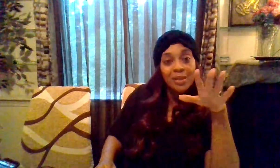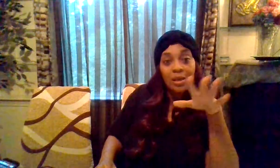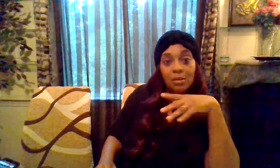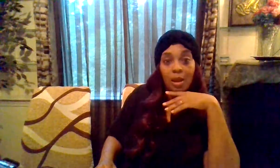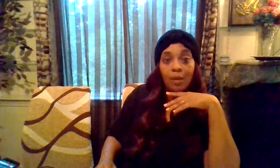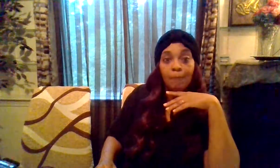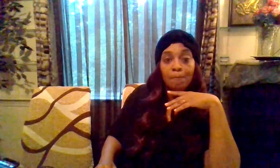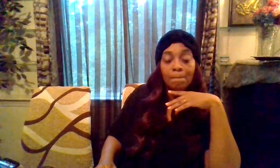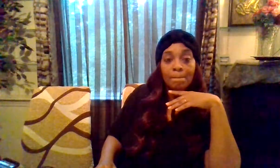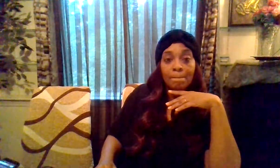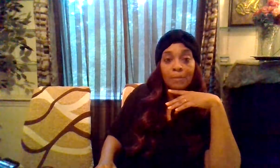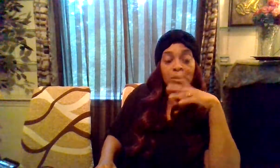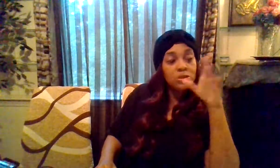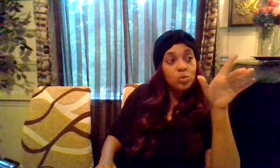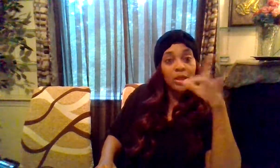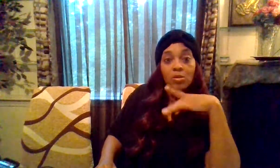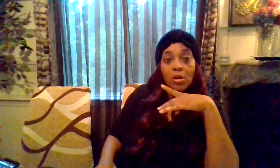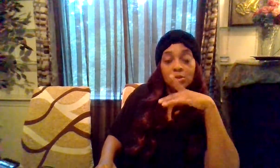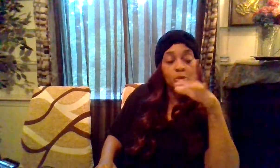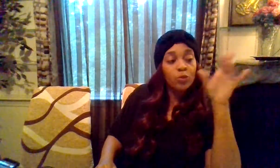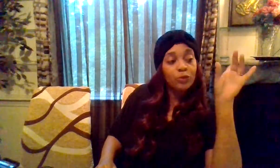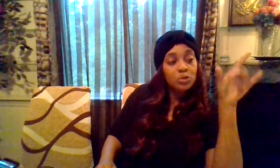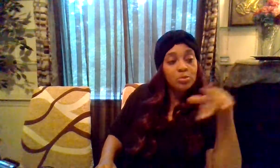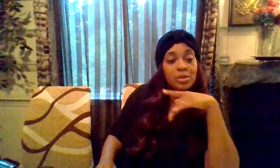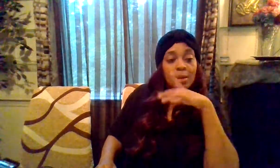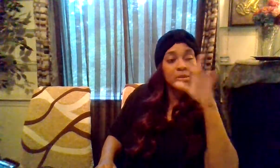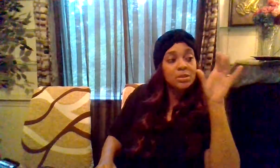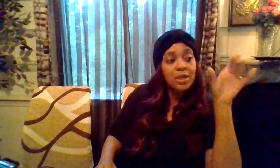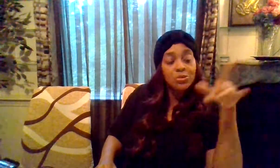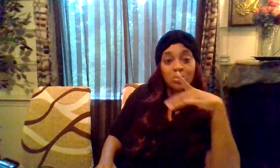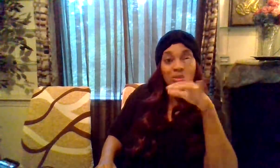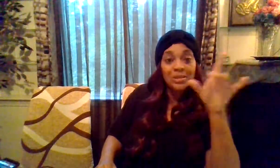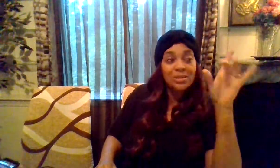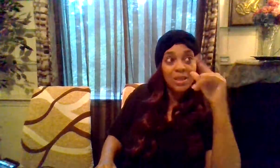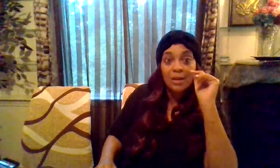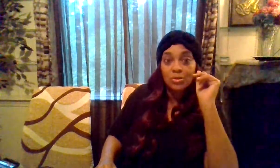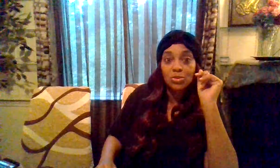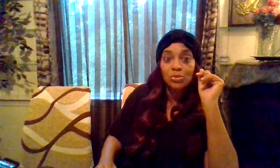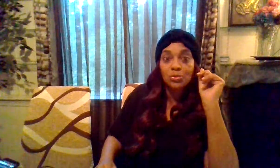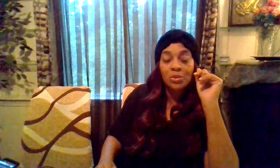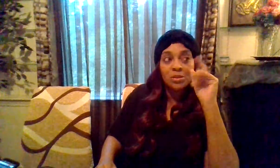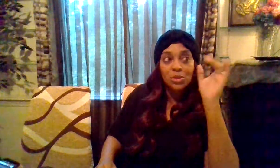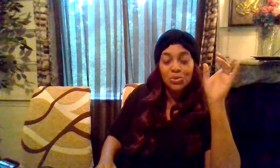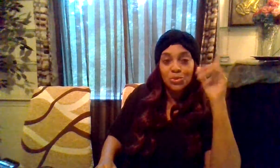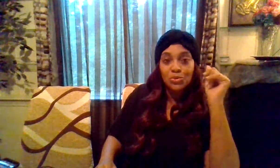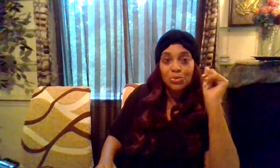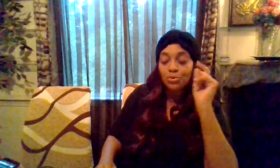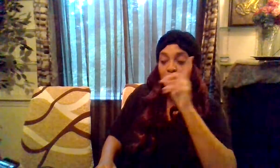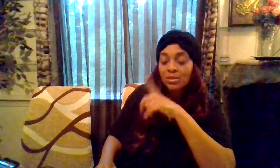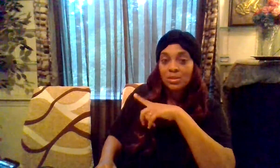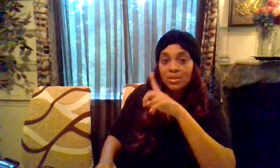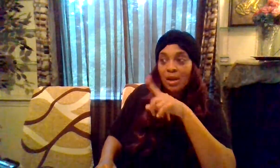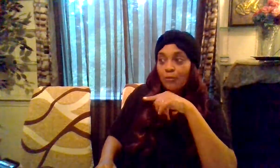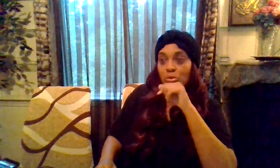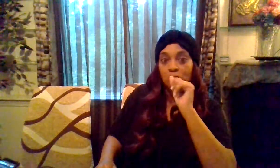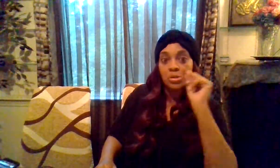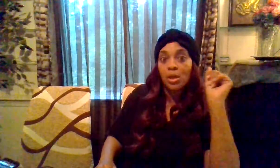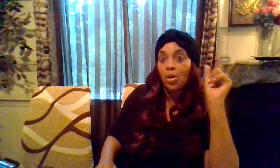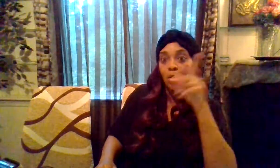dead net this is what that crossroad for you to be able to say you don't sing the same tune that you used to just it's time for you to create a whole